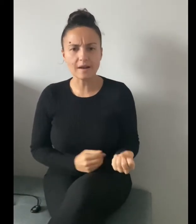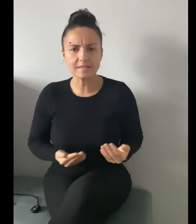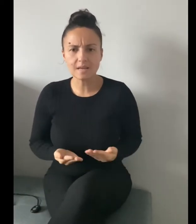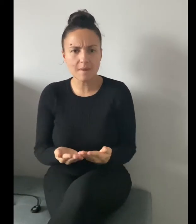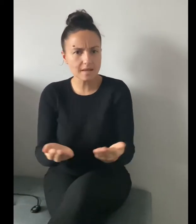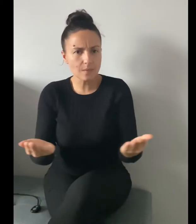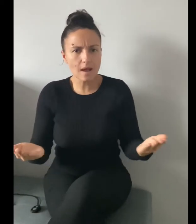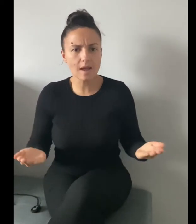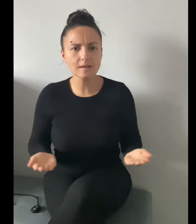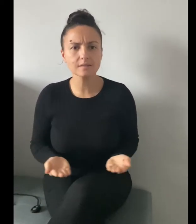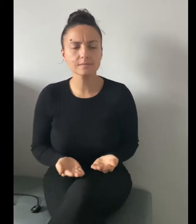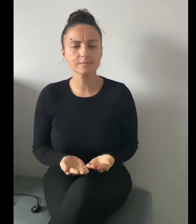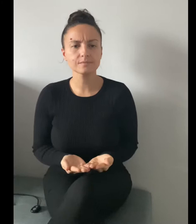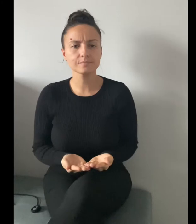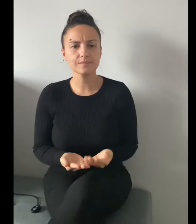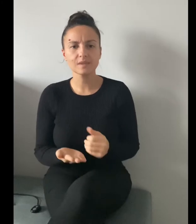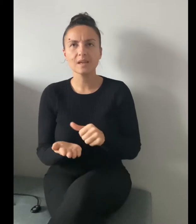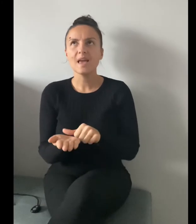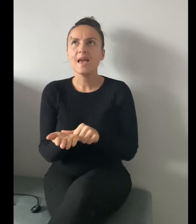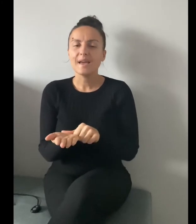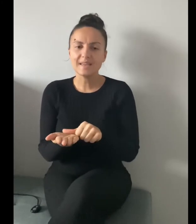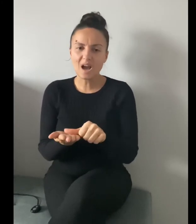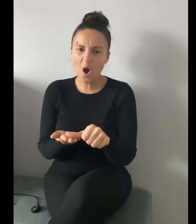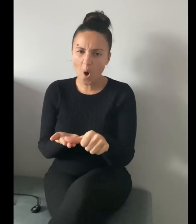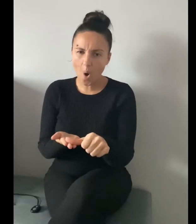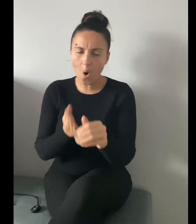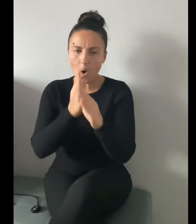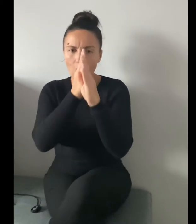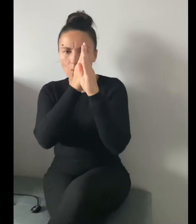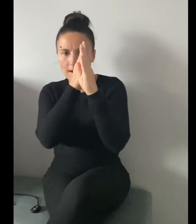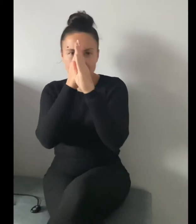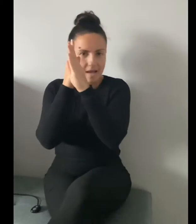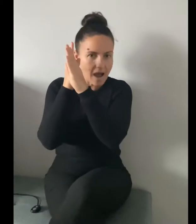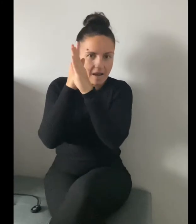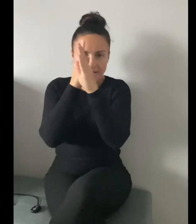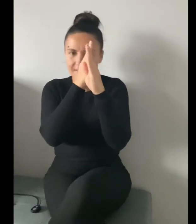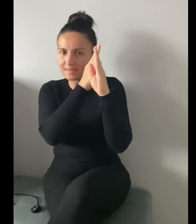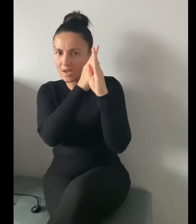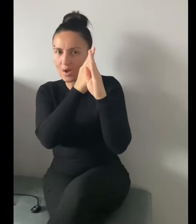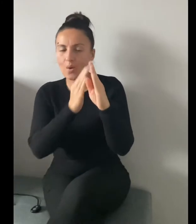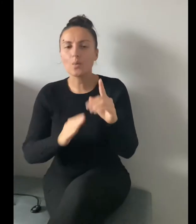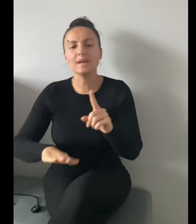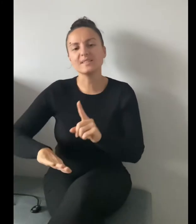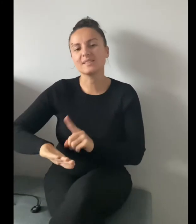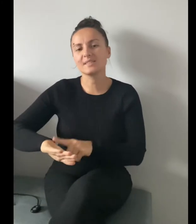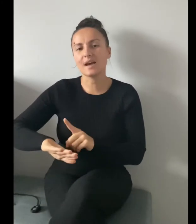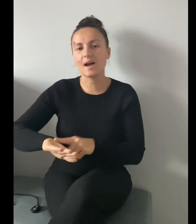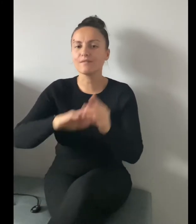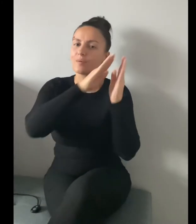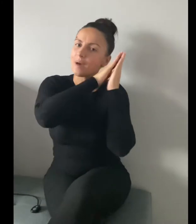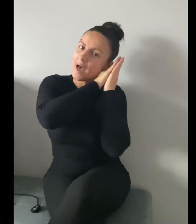him anywhere. He always hides when it's time for bed.